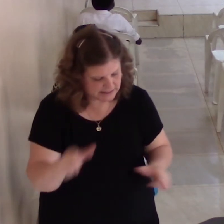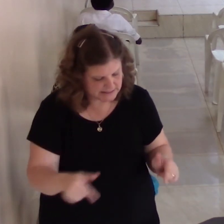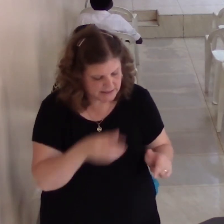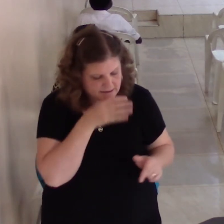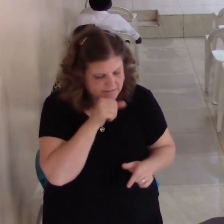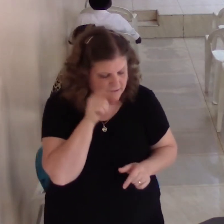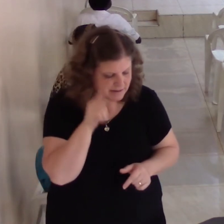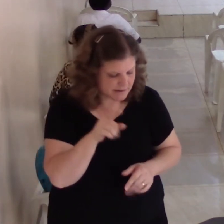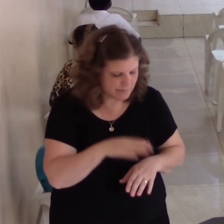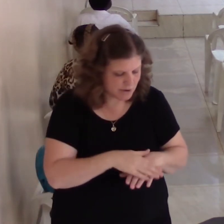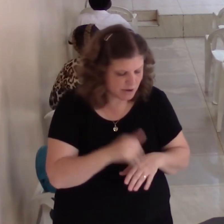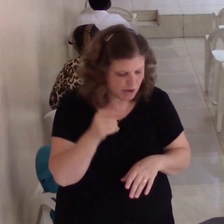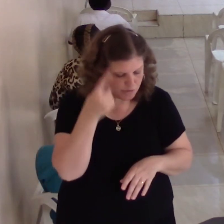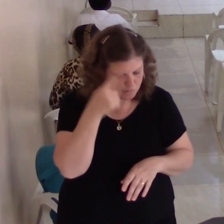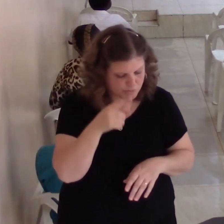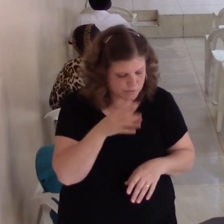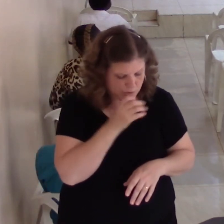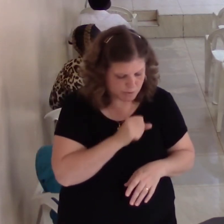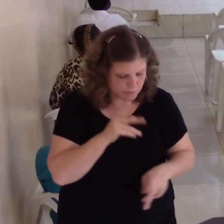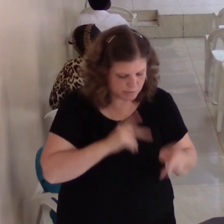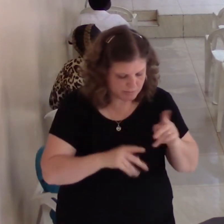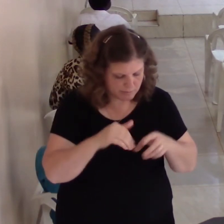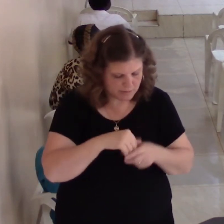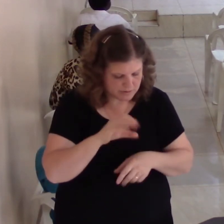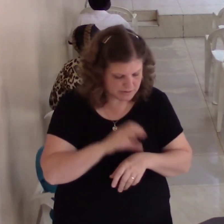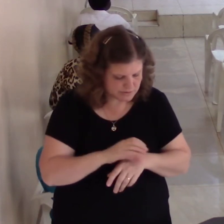it doesn't matter what it is. We can go to God and pray.